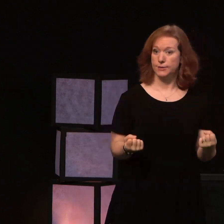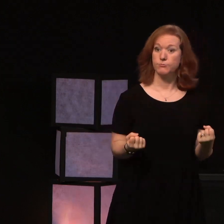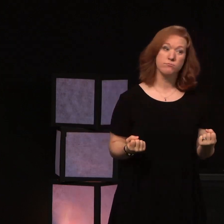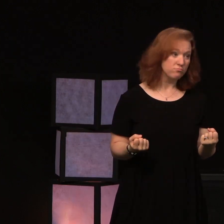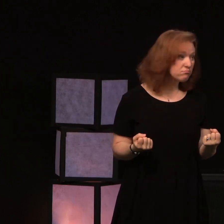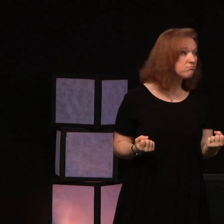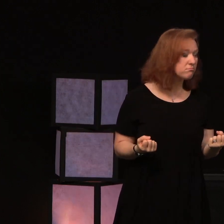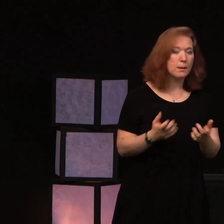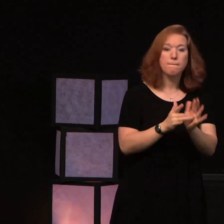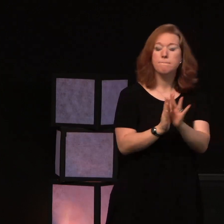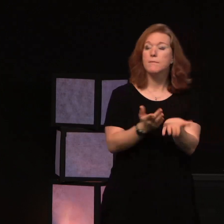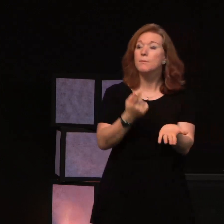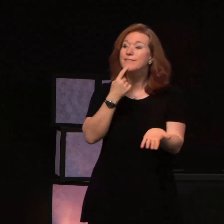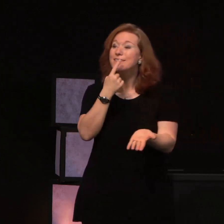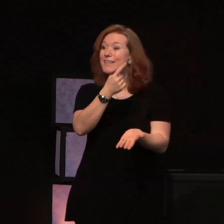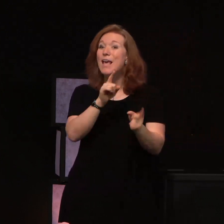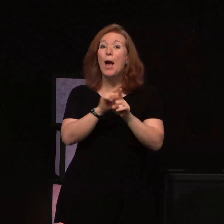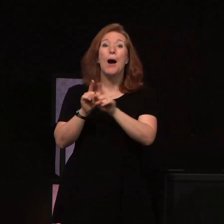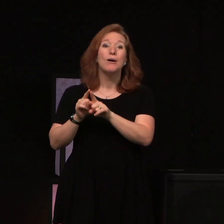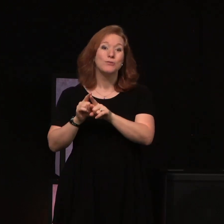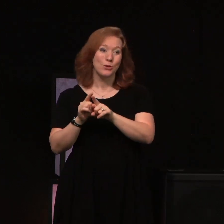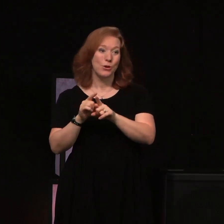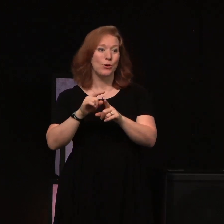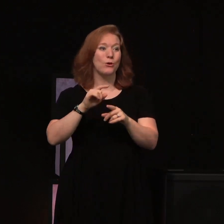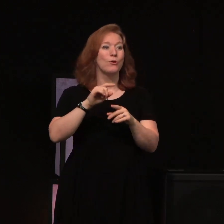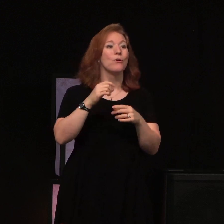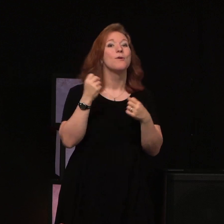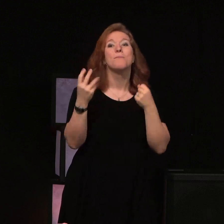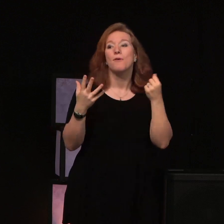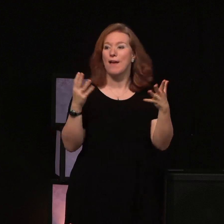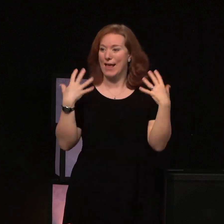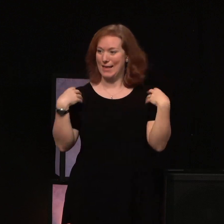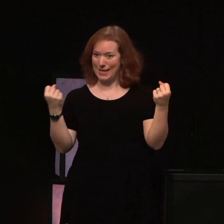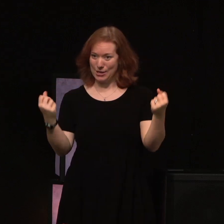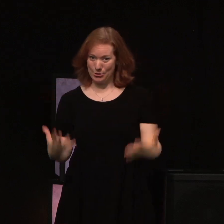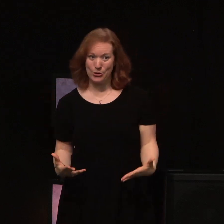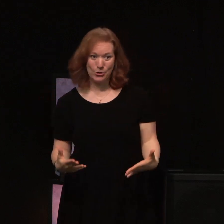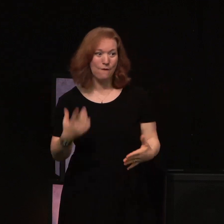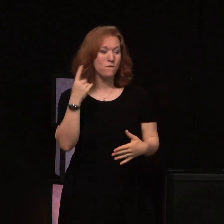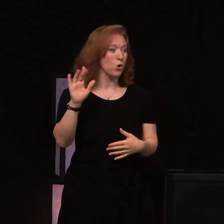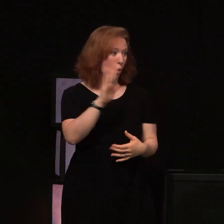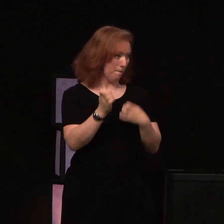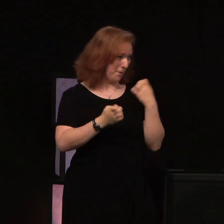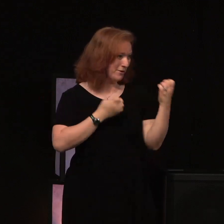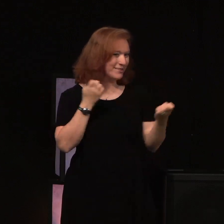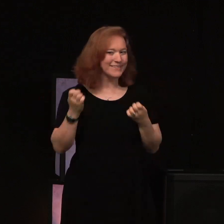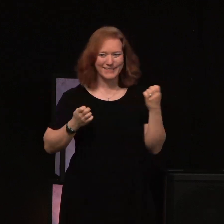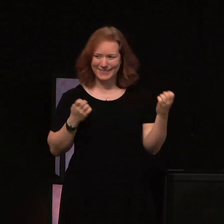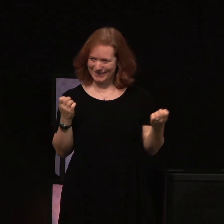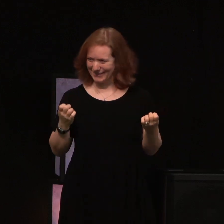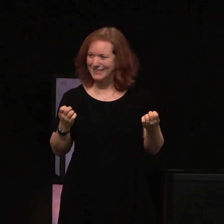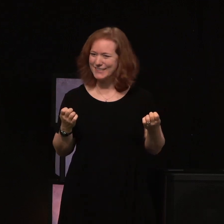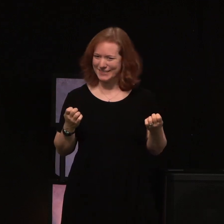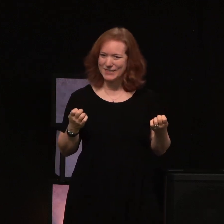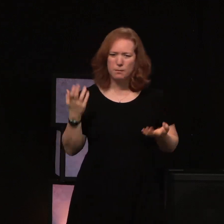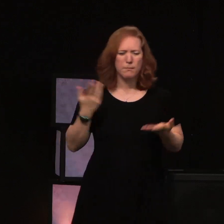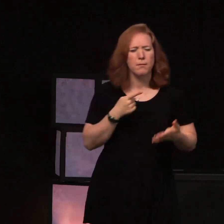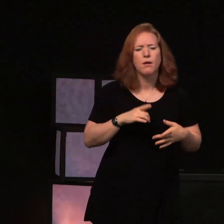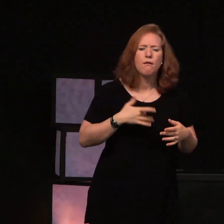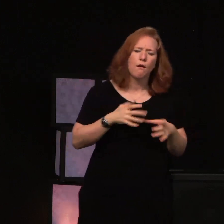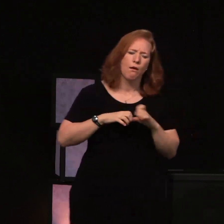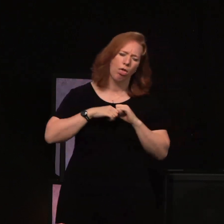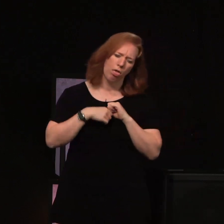The scripture says he's also Jehovah Rafa in those cases. He can heal where nothing else can,